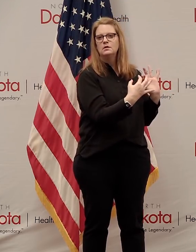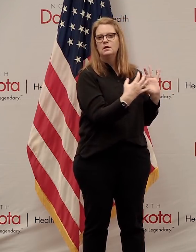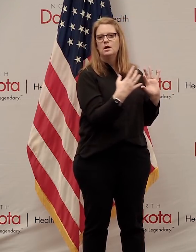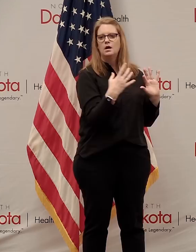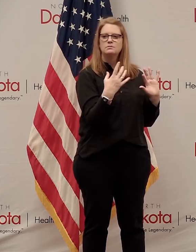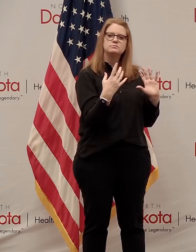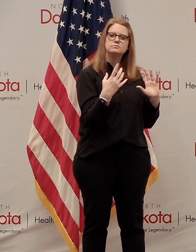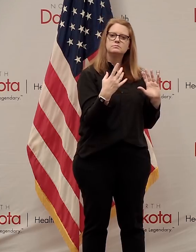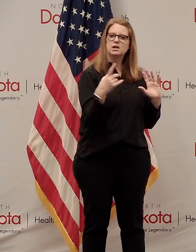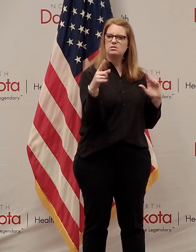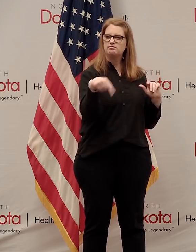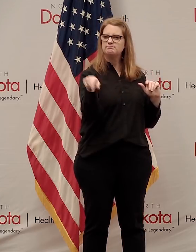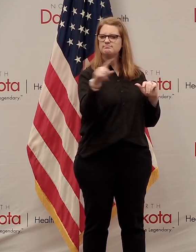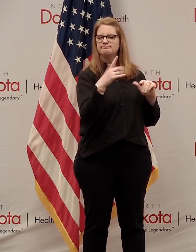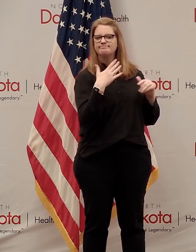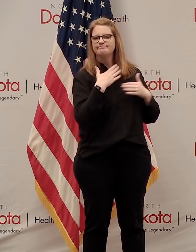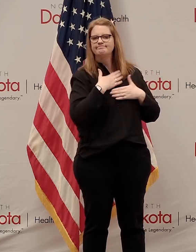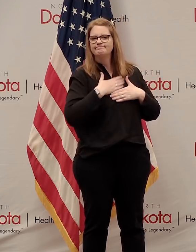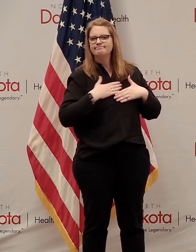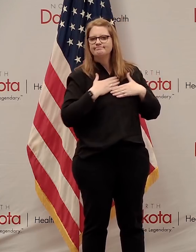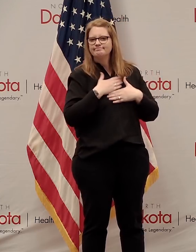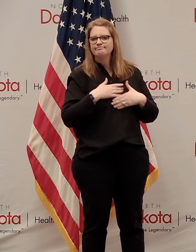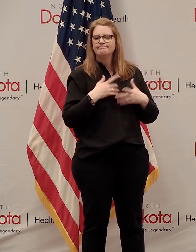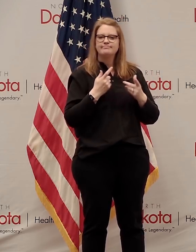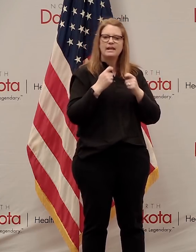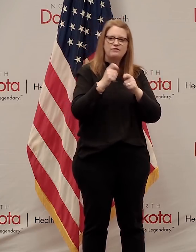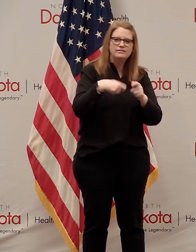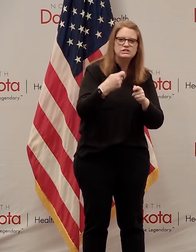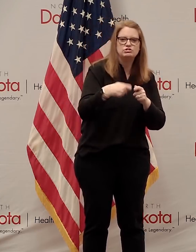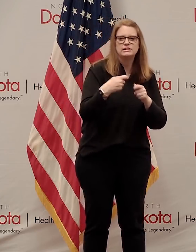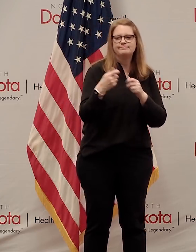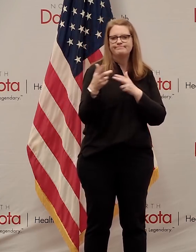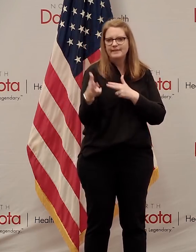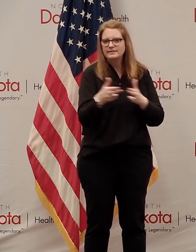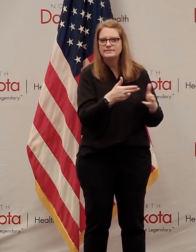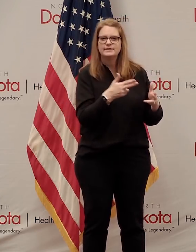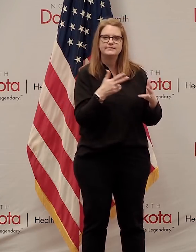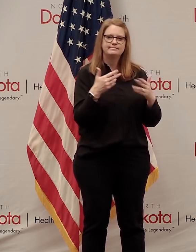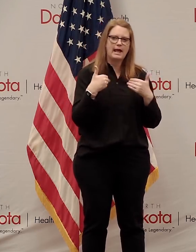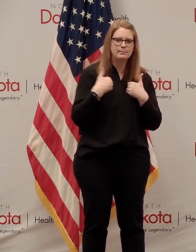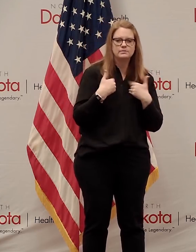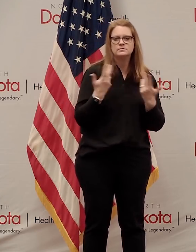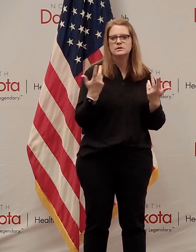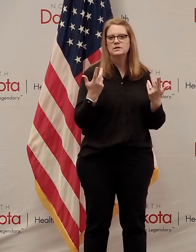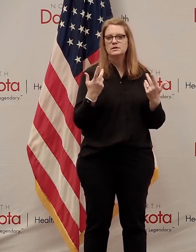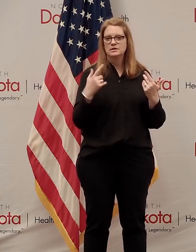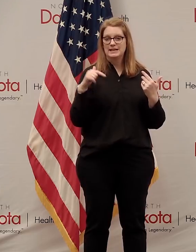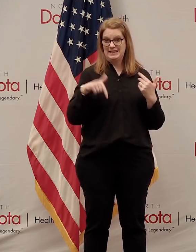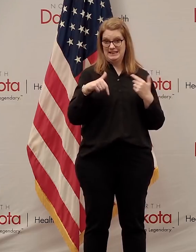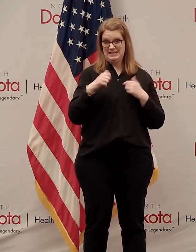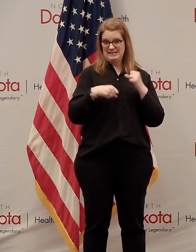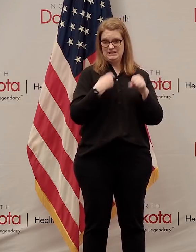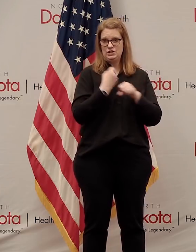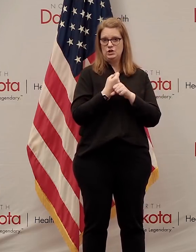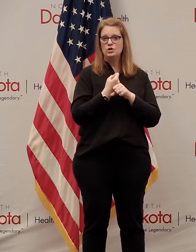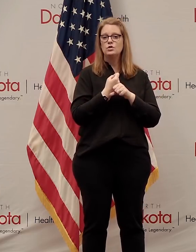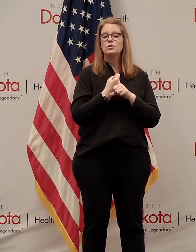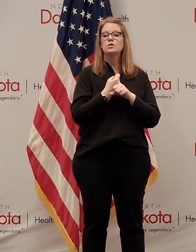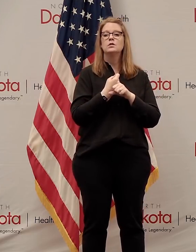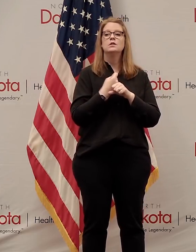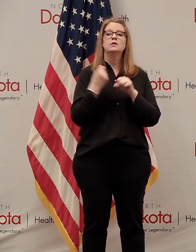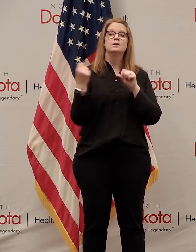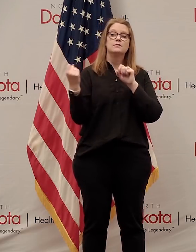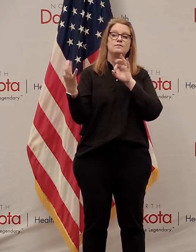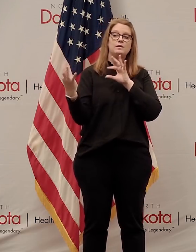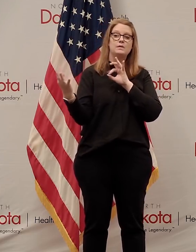enjoy the pursuit of Fish and Game in North Dakota. This year, we're making sure that, as we want to get input, we